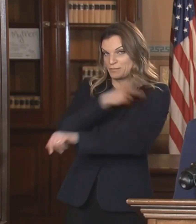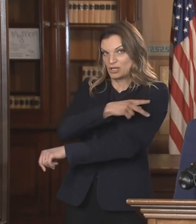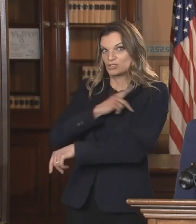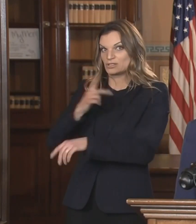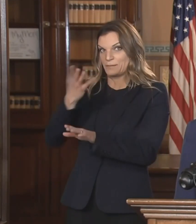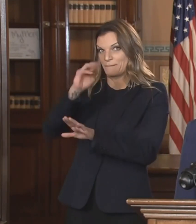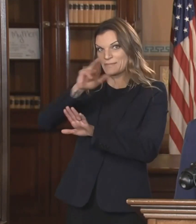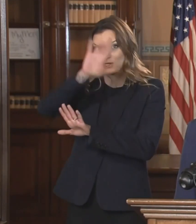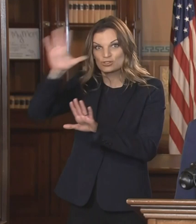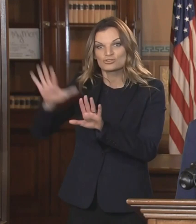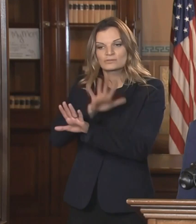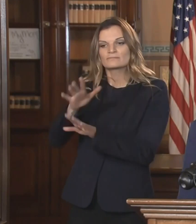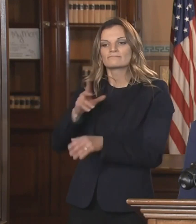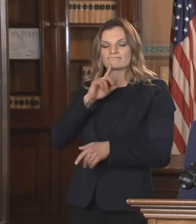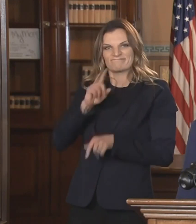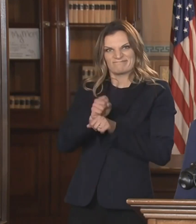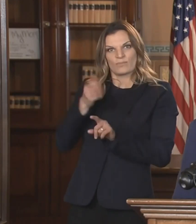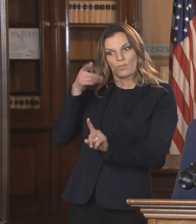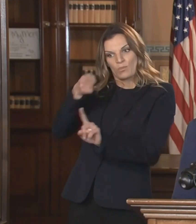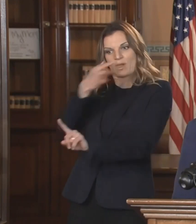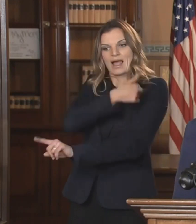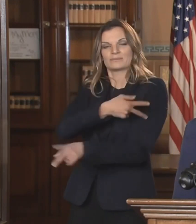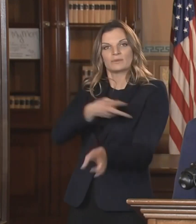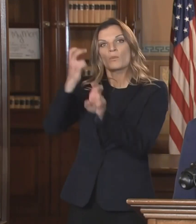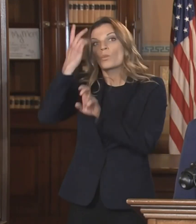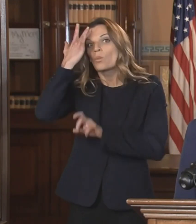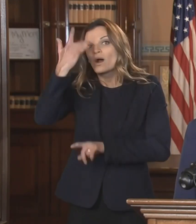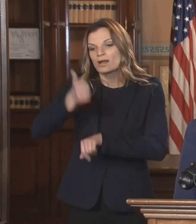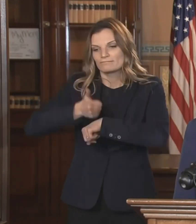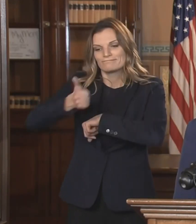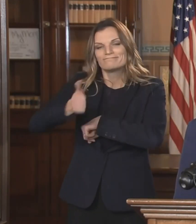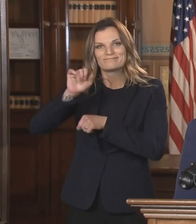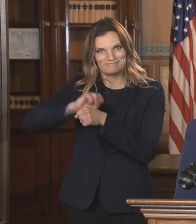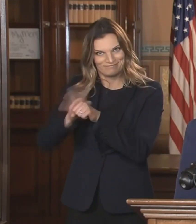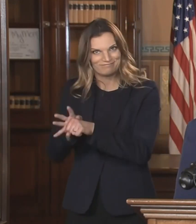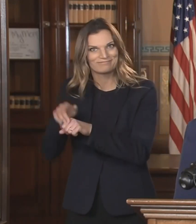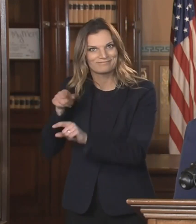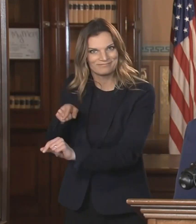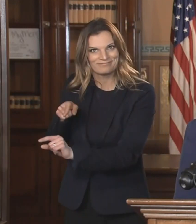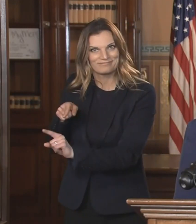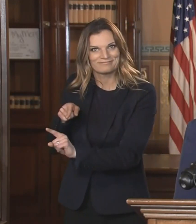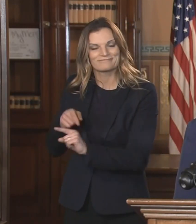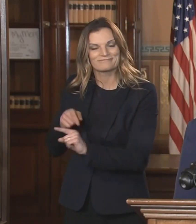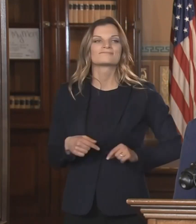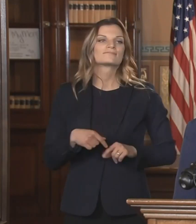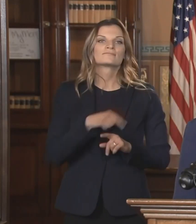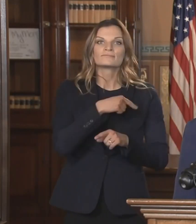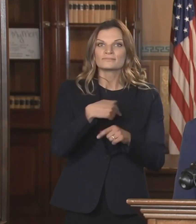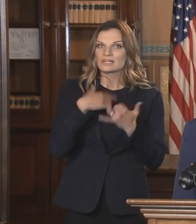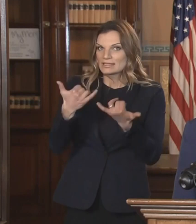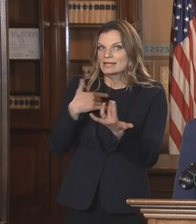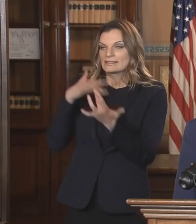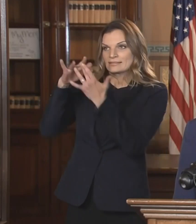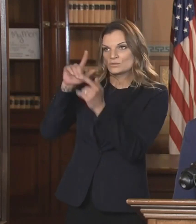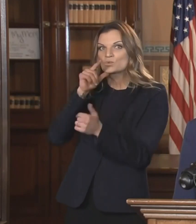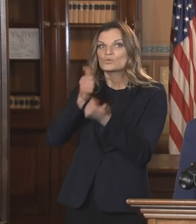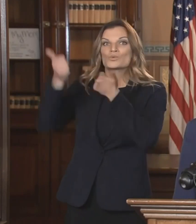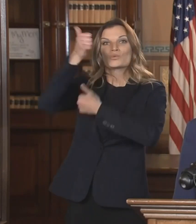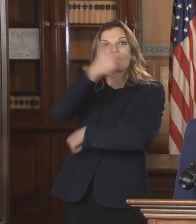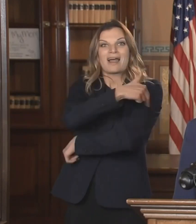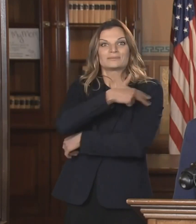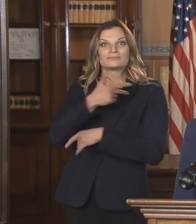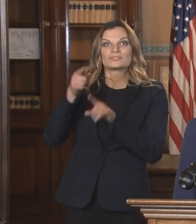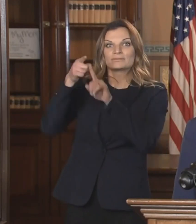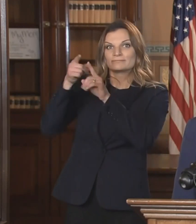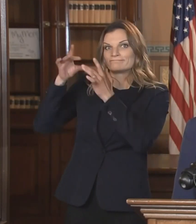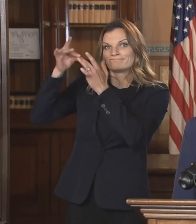-19 across the entire state. We are in regular contact with our health care system leadership to support them in managing their